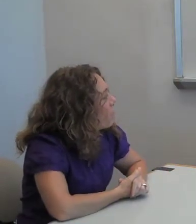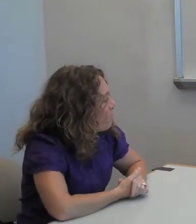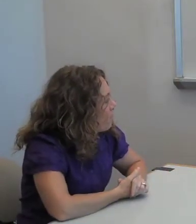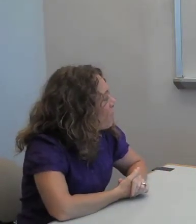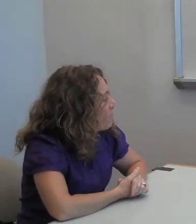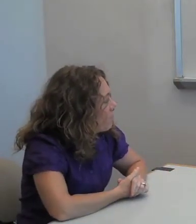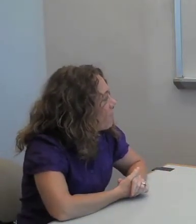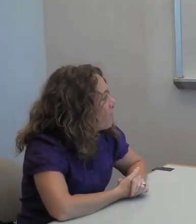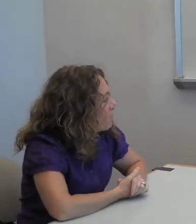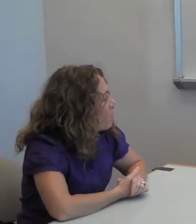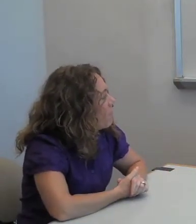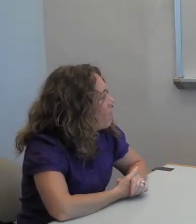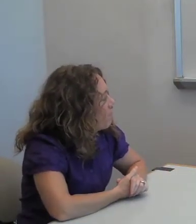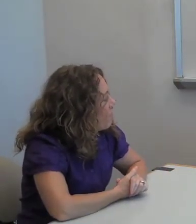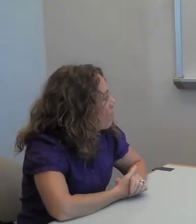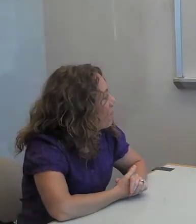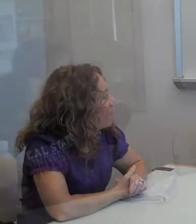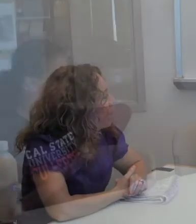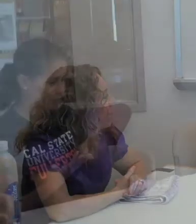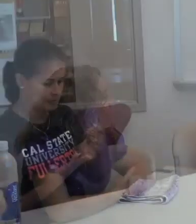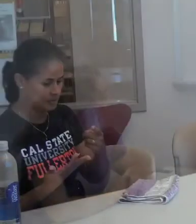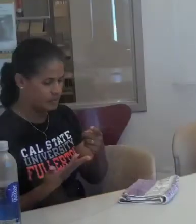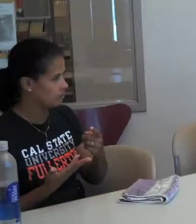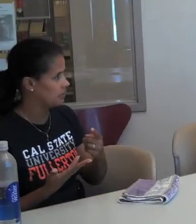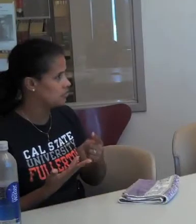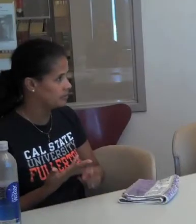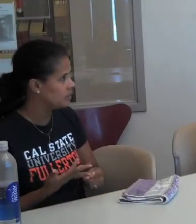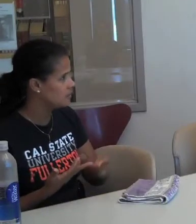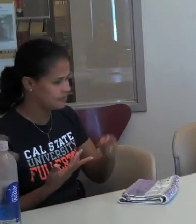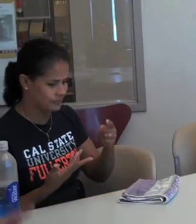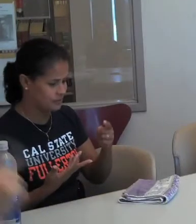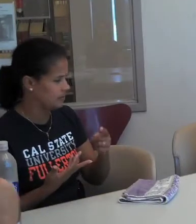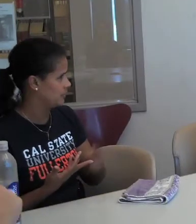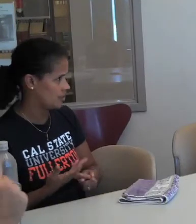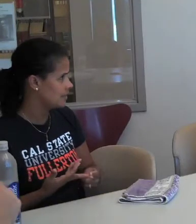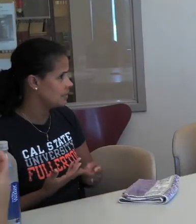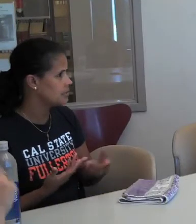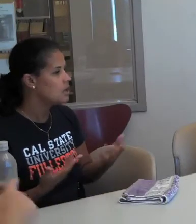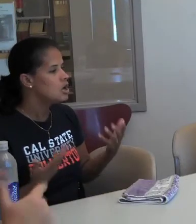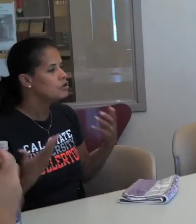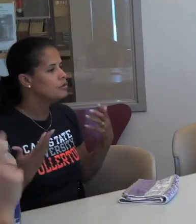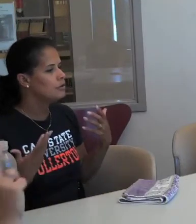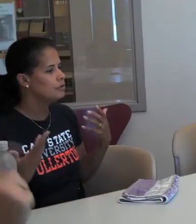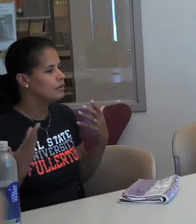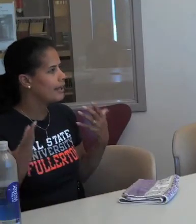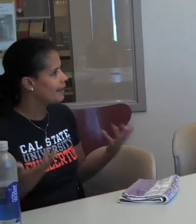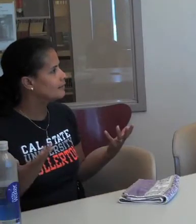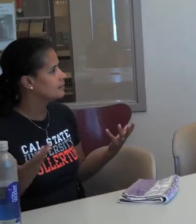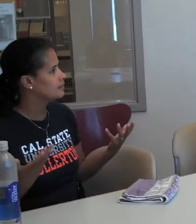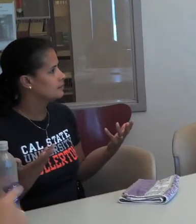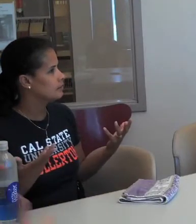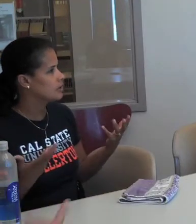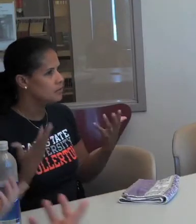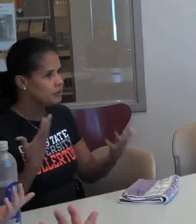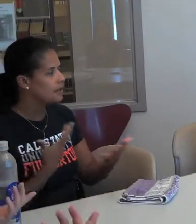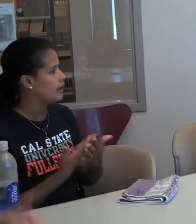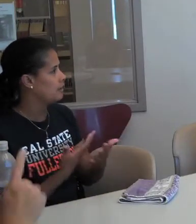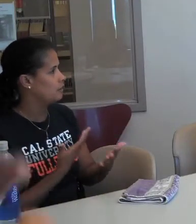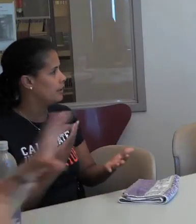Accessibility, is one of the organizations started last November. They are trying to increase awareness to the people with